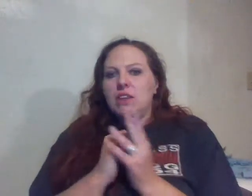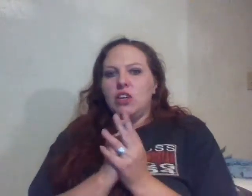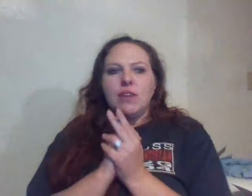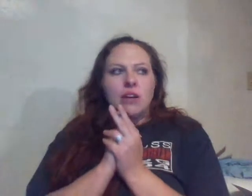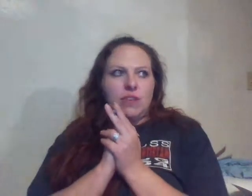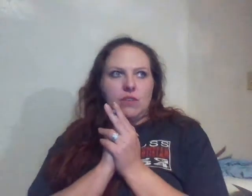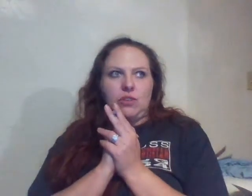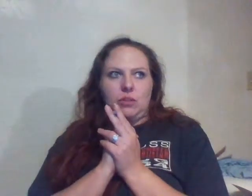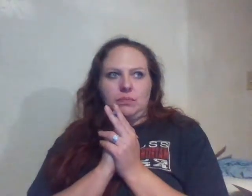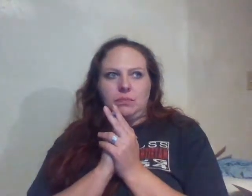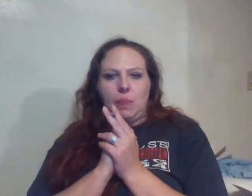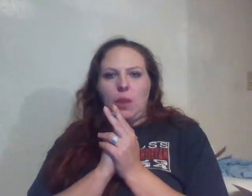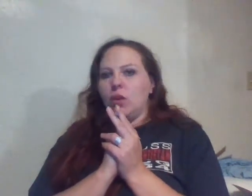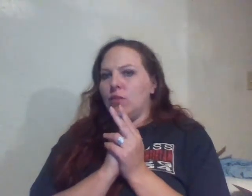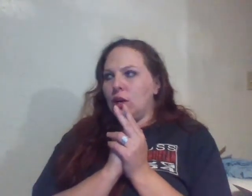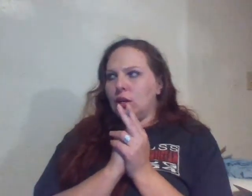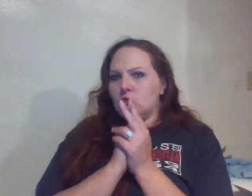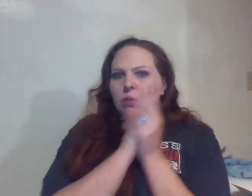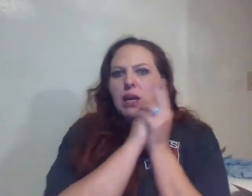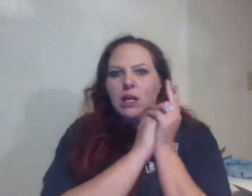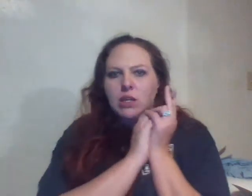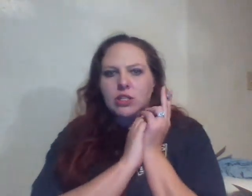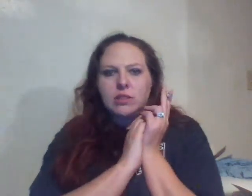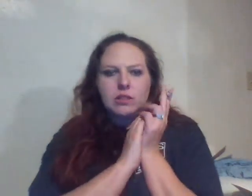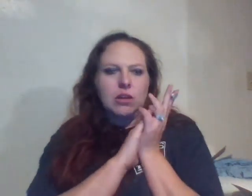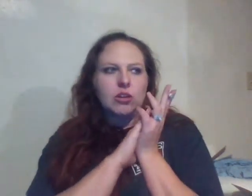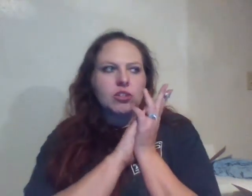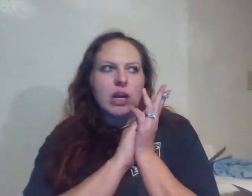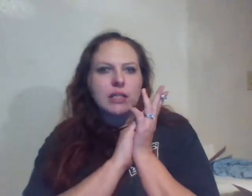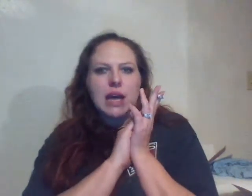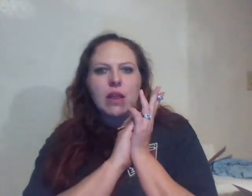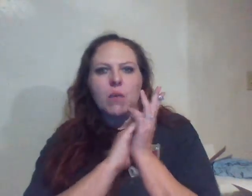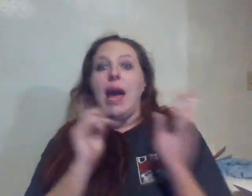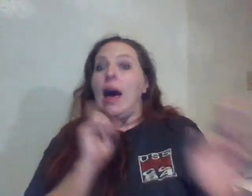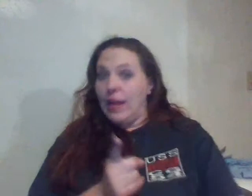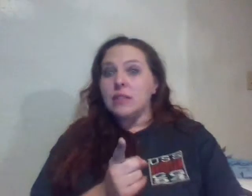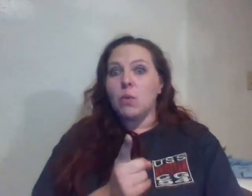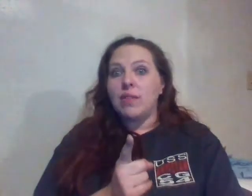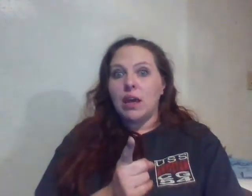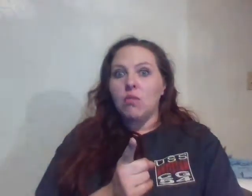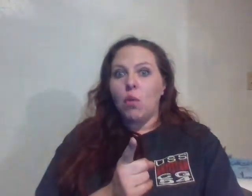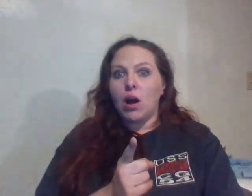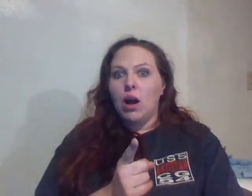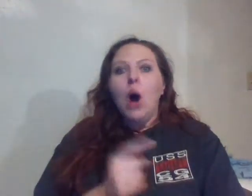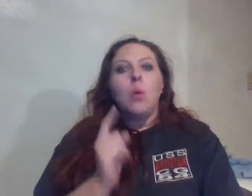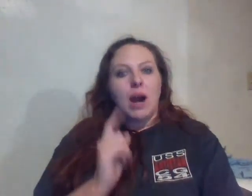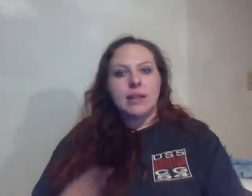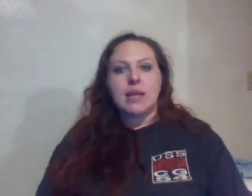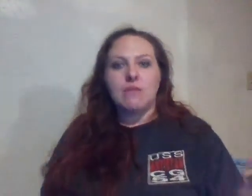if you're very fearful or you're very unassuming and you're just, you know, you're just trying to stay out of the way, that's the one they go for. Whereas if